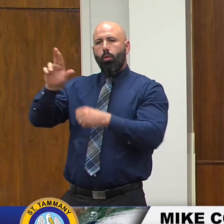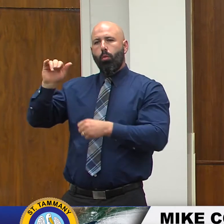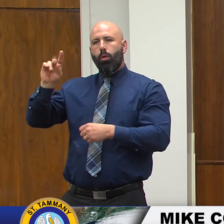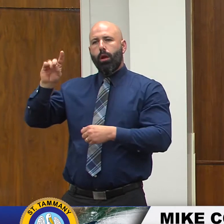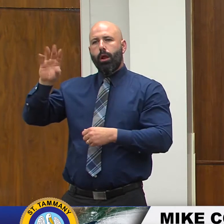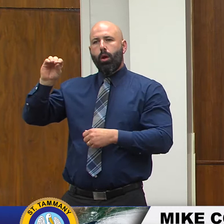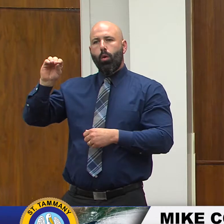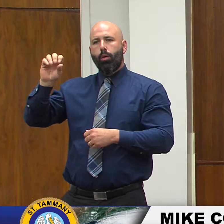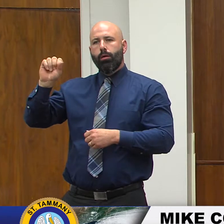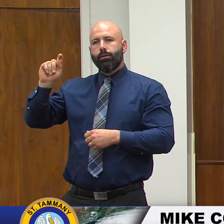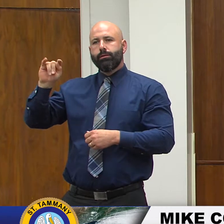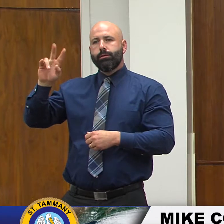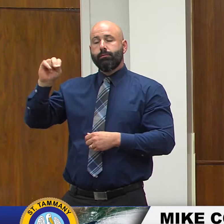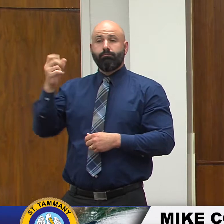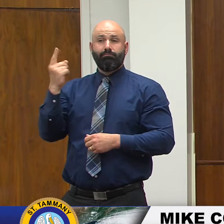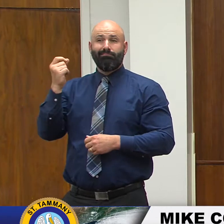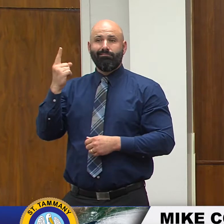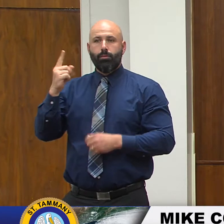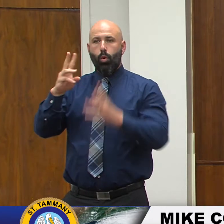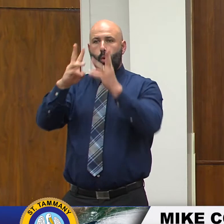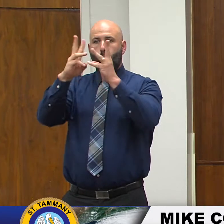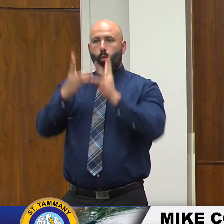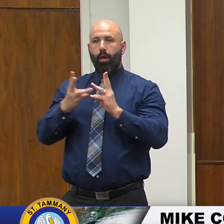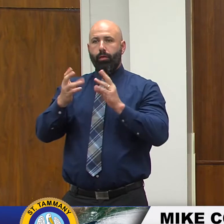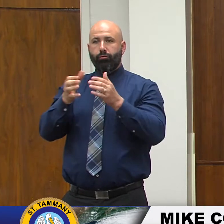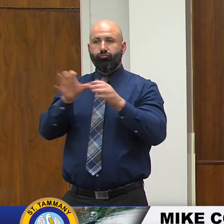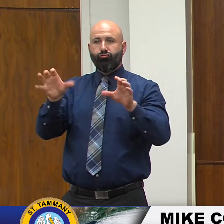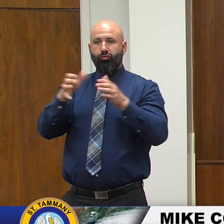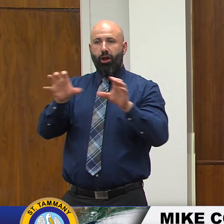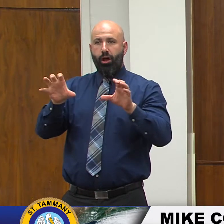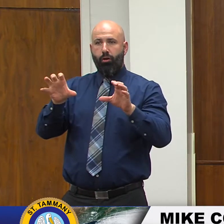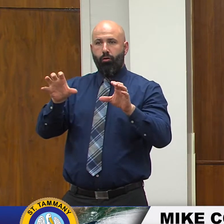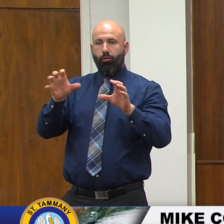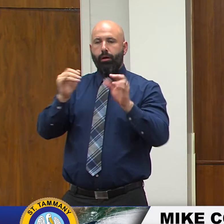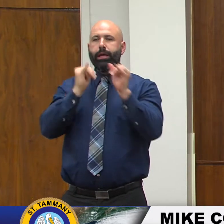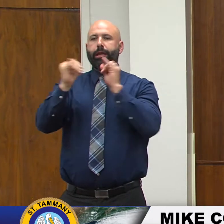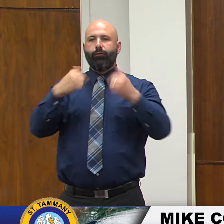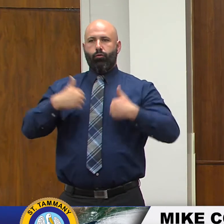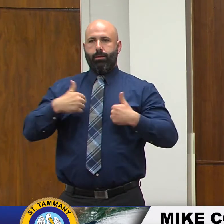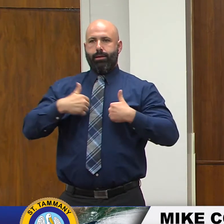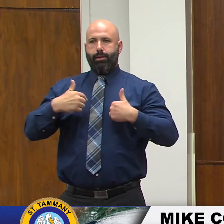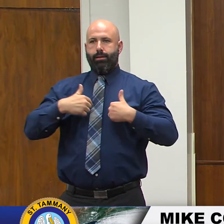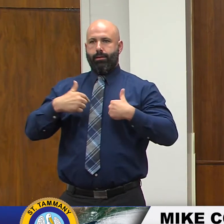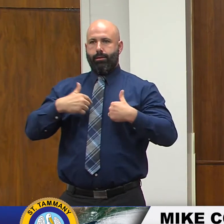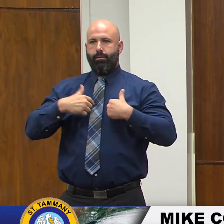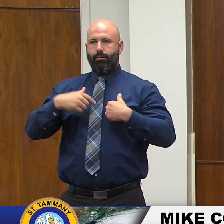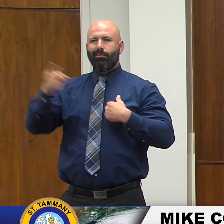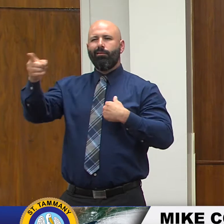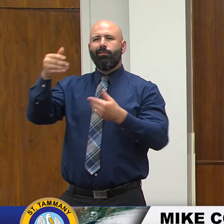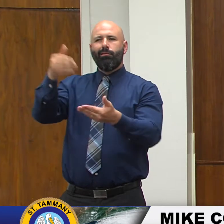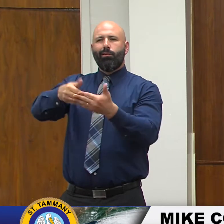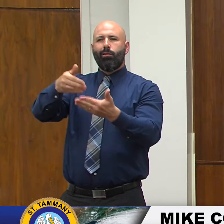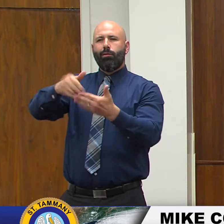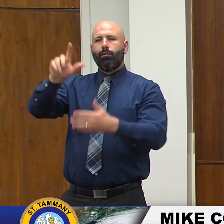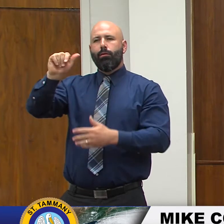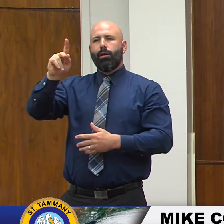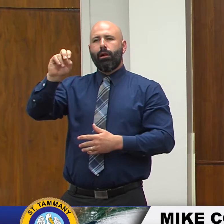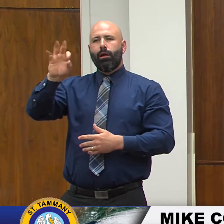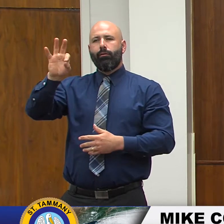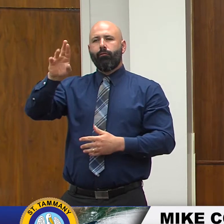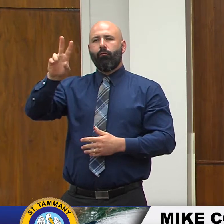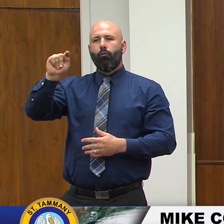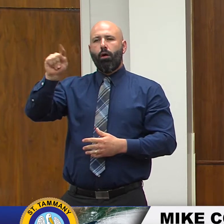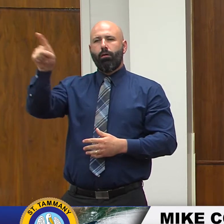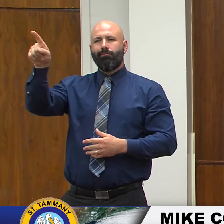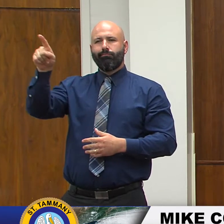interviewed by the weather channel on the lakefront of in Mandeville so we've been getting the word